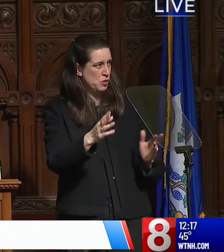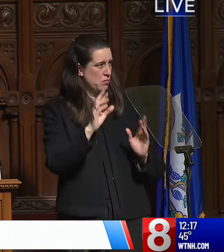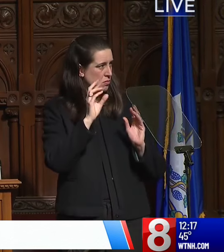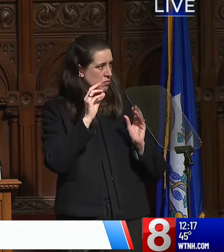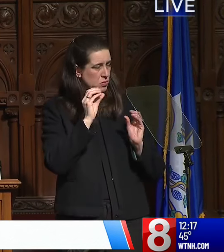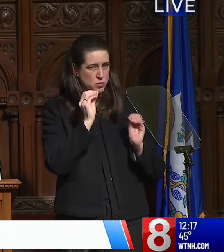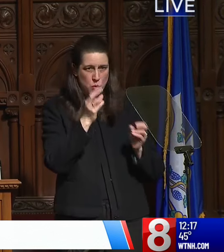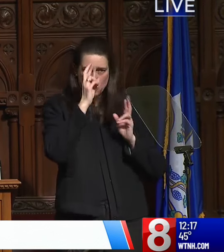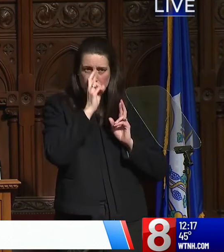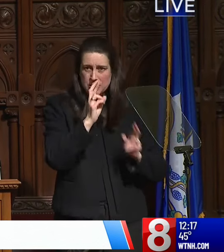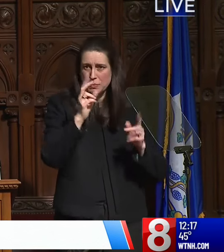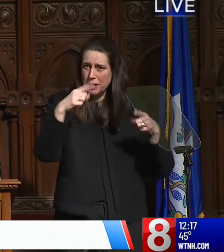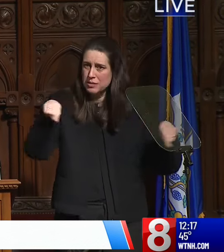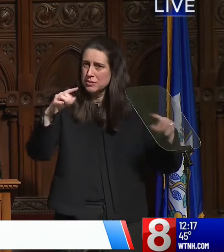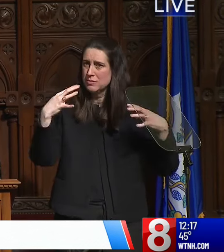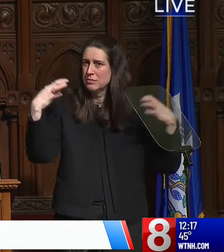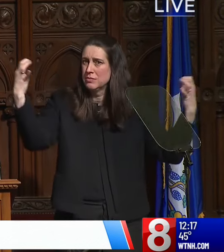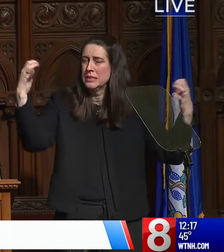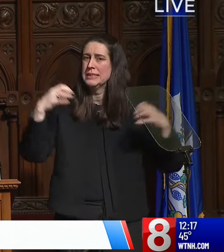room and disrespecting the audience.